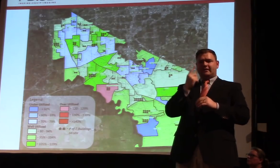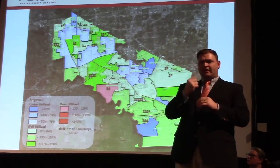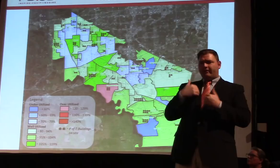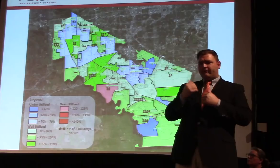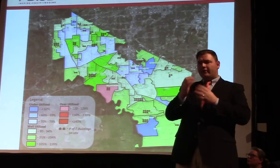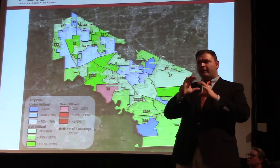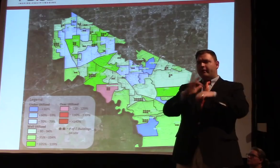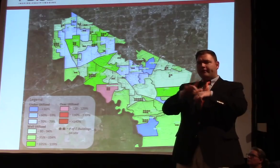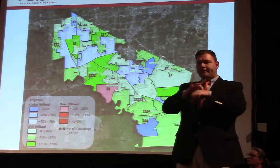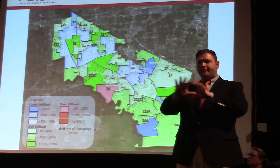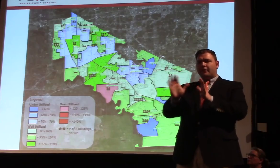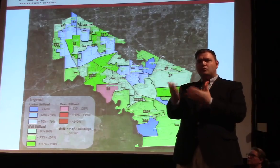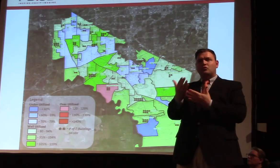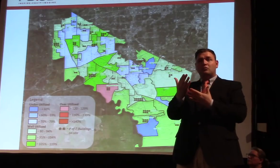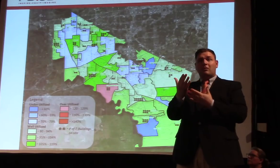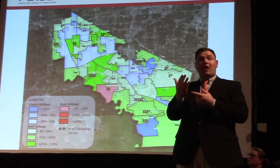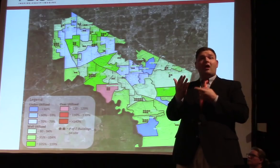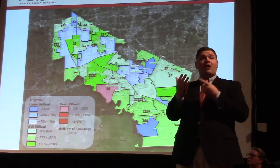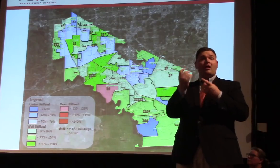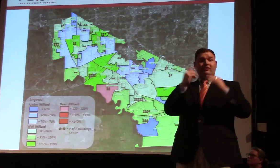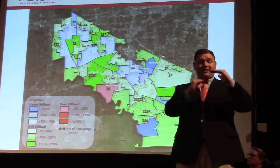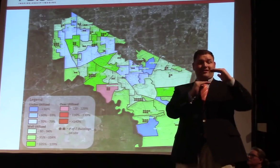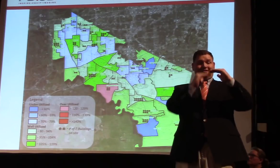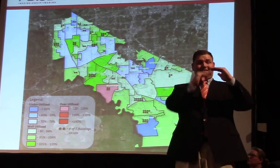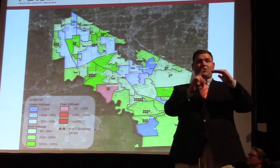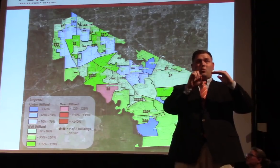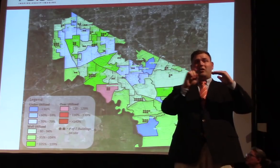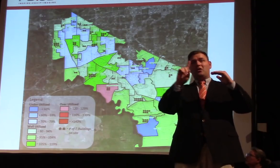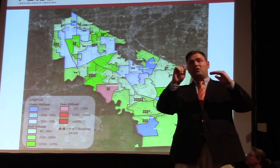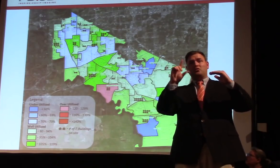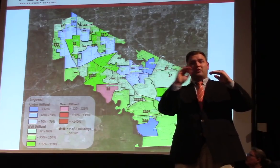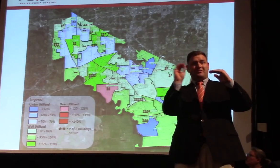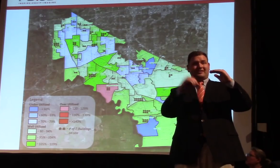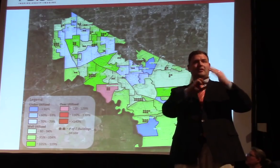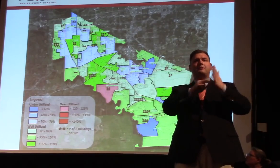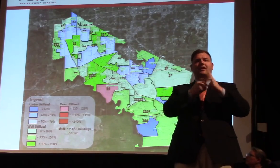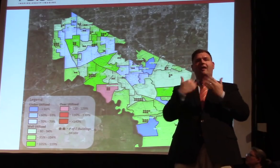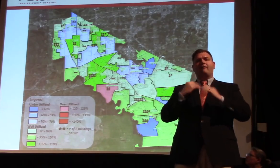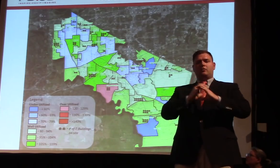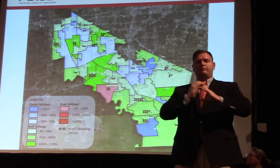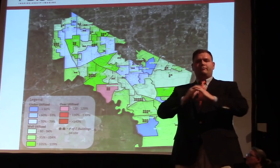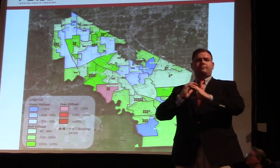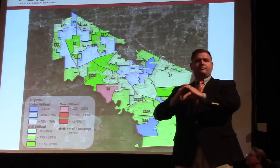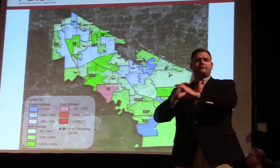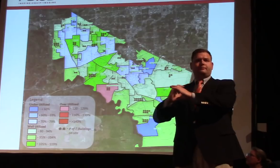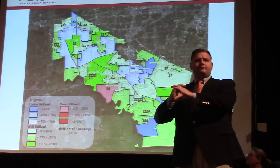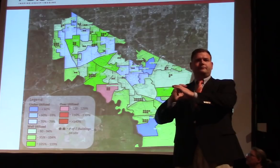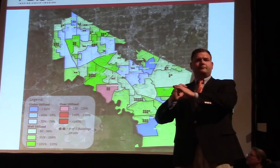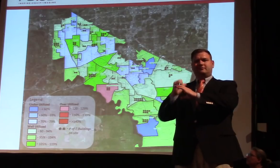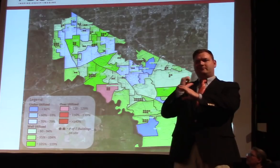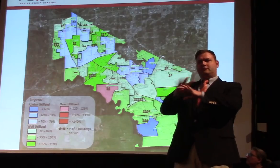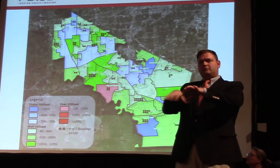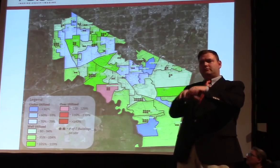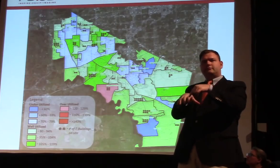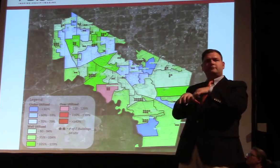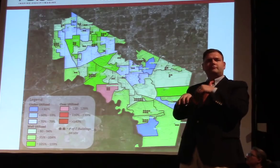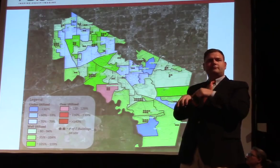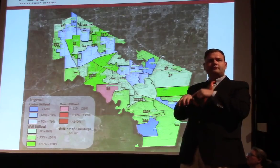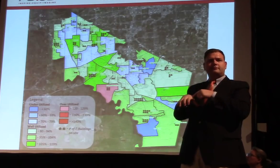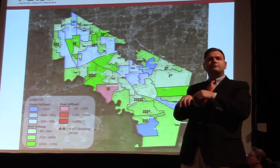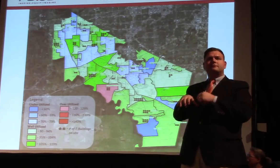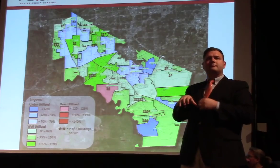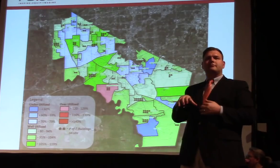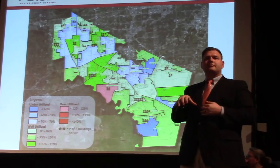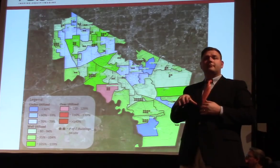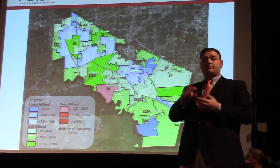kind of be managed by portable classrooms. And so just because you see a facility that's in green but is over 120 percent, that doesn't mean that the